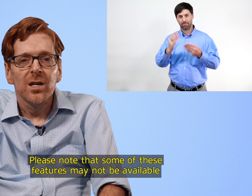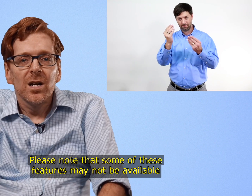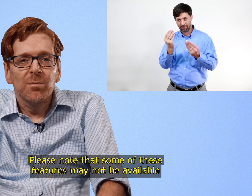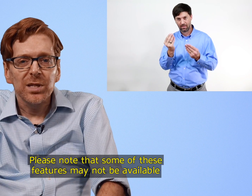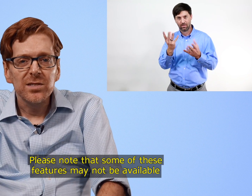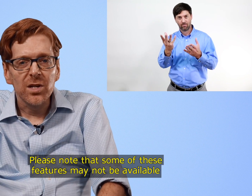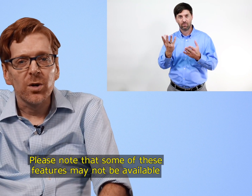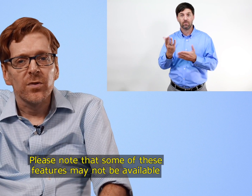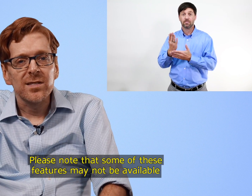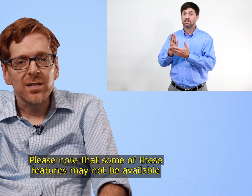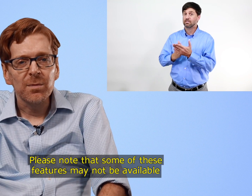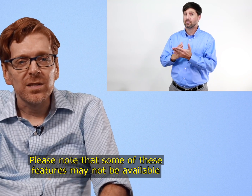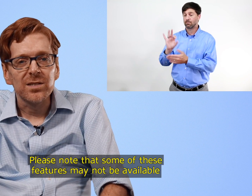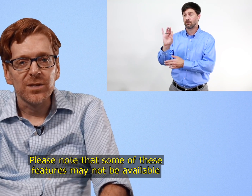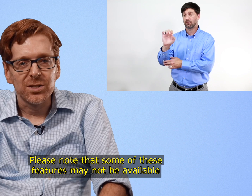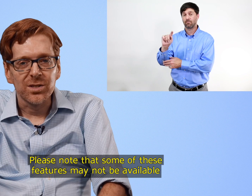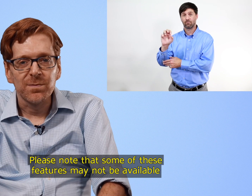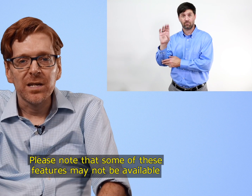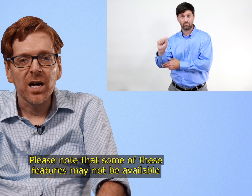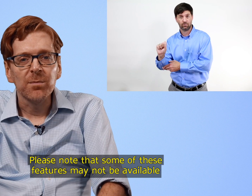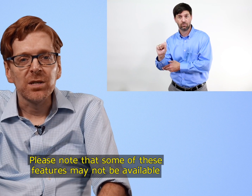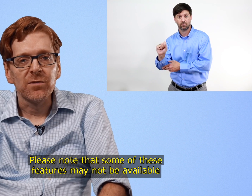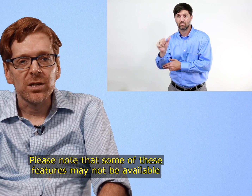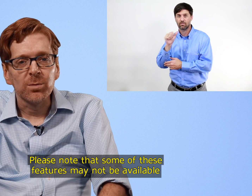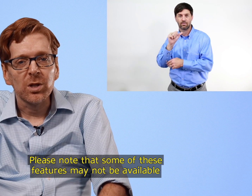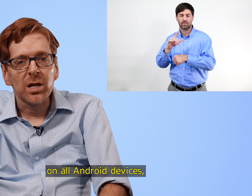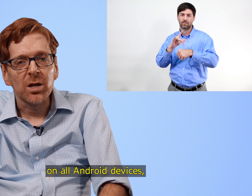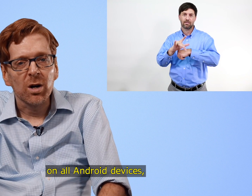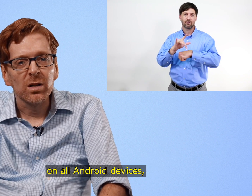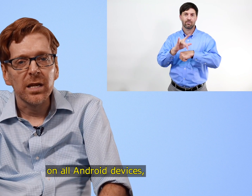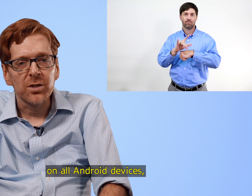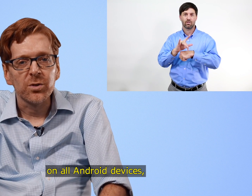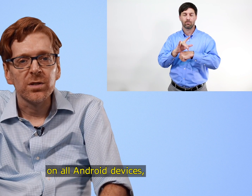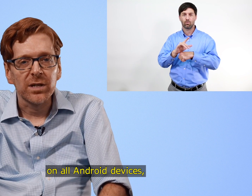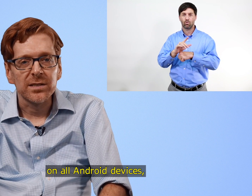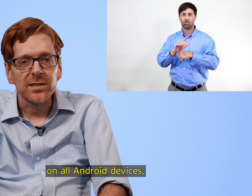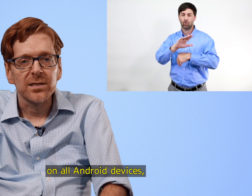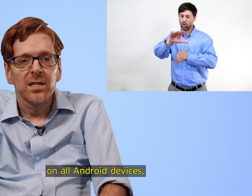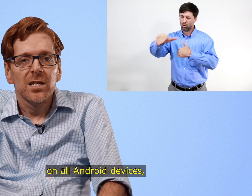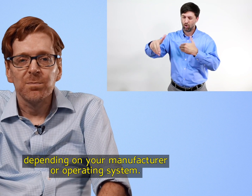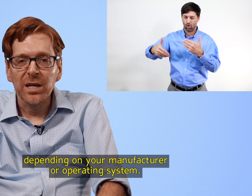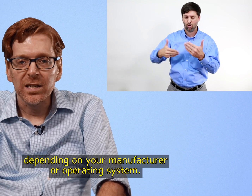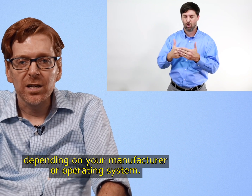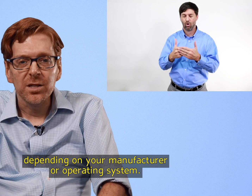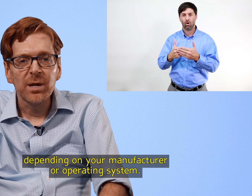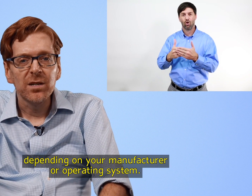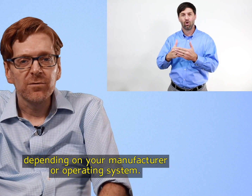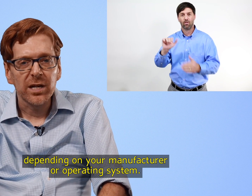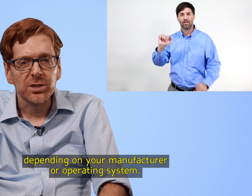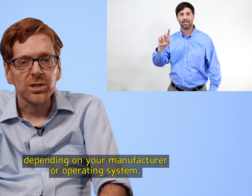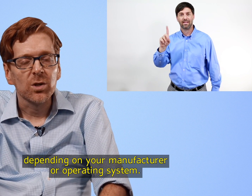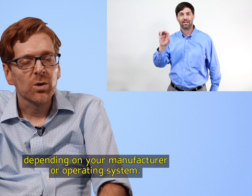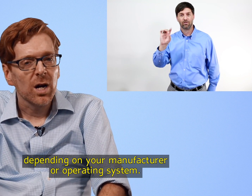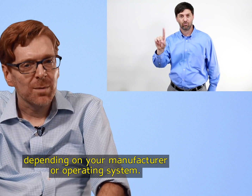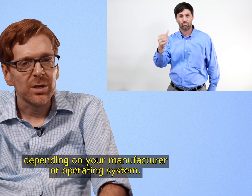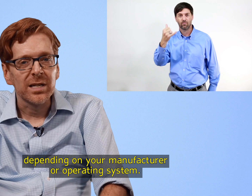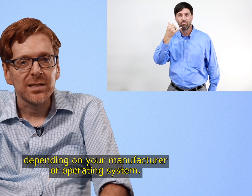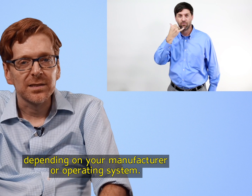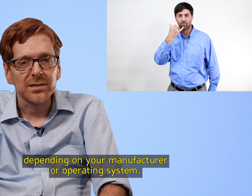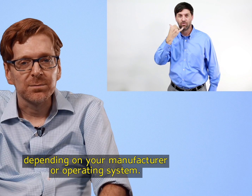Please note that some of these features may not be available on all Android devices, depending on your manufacturer or operating system.